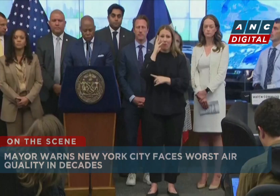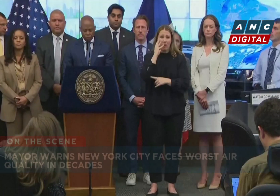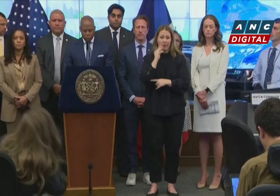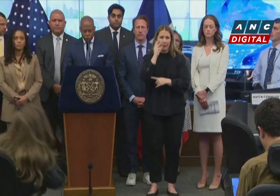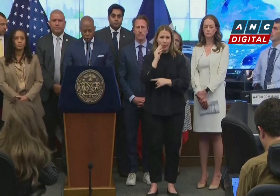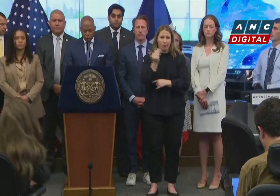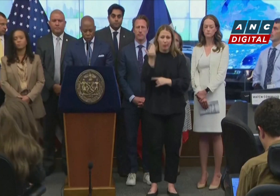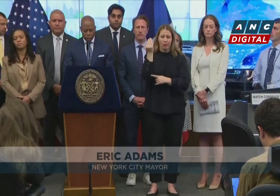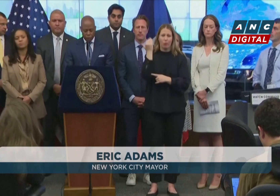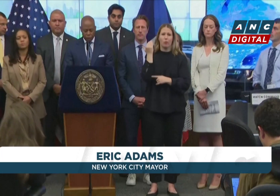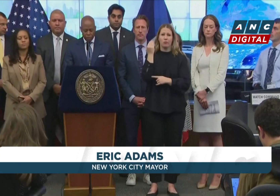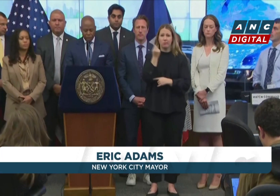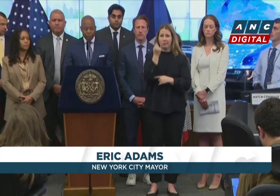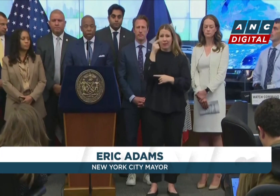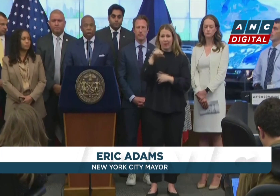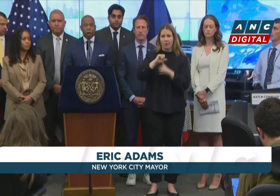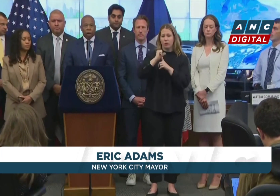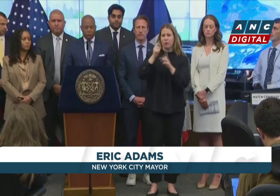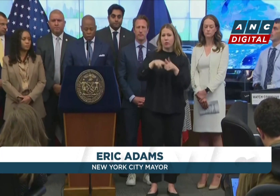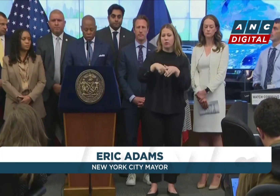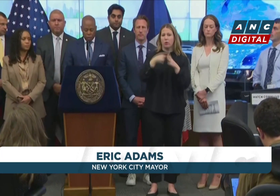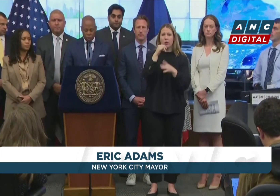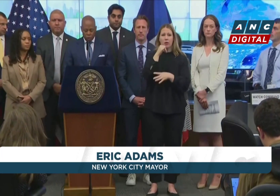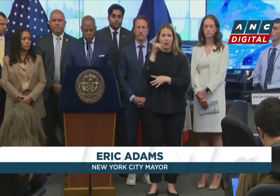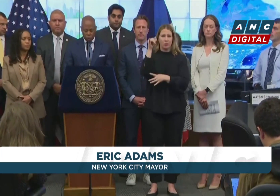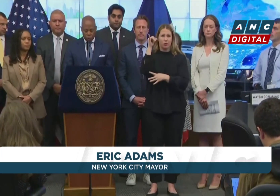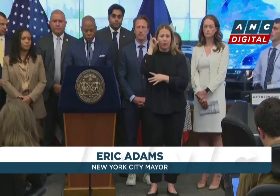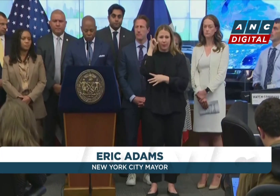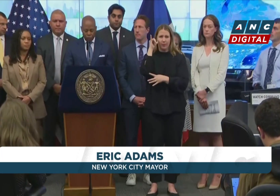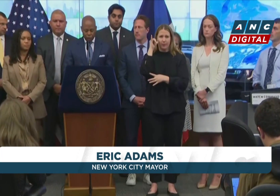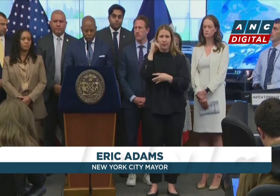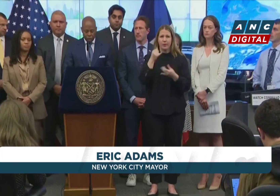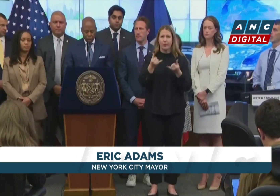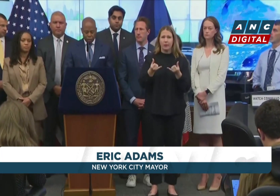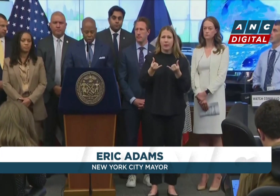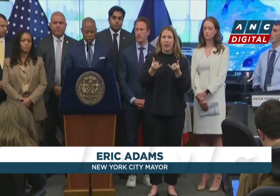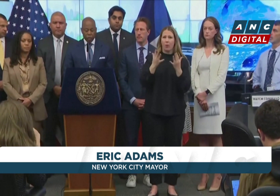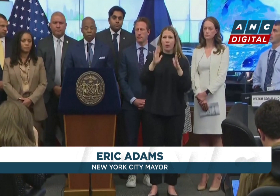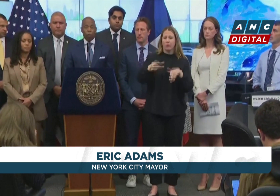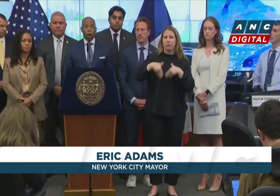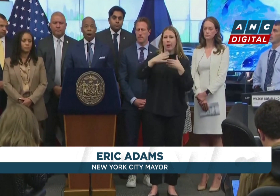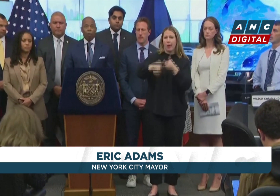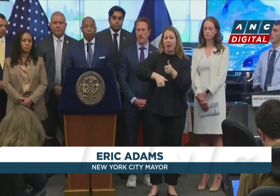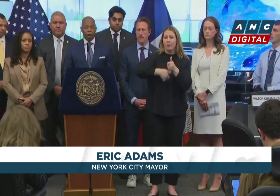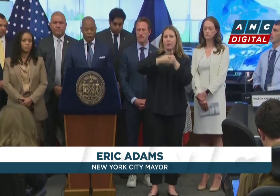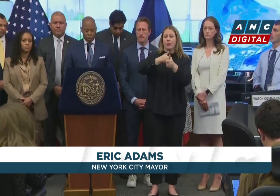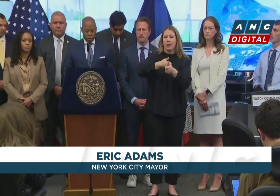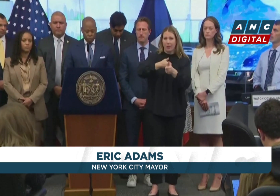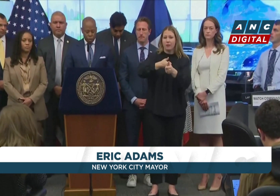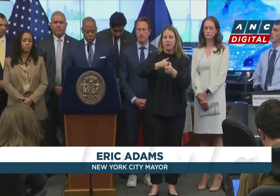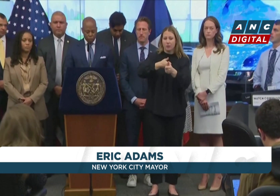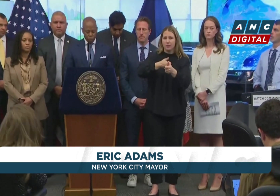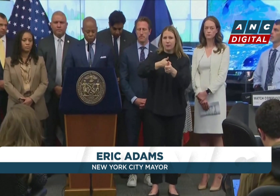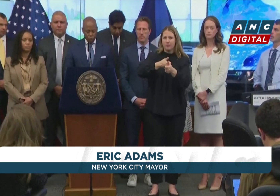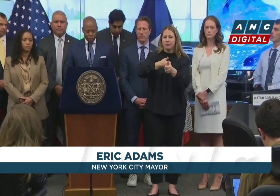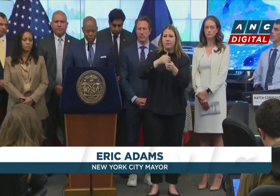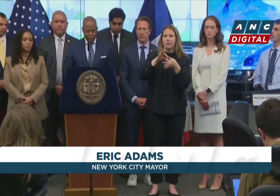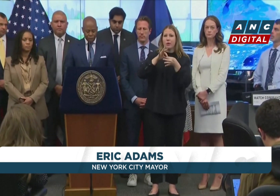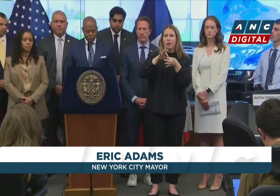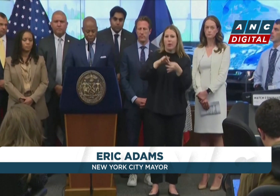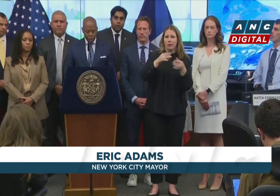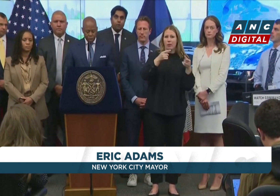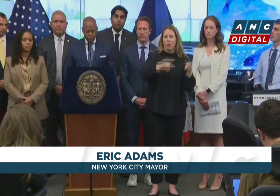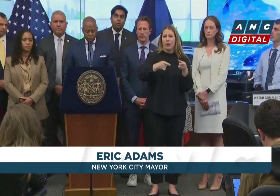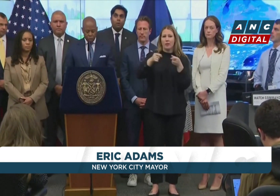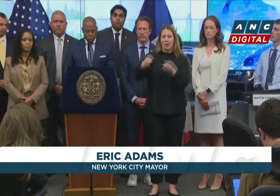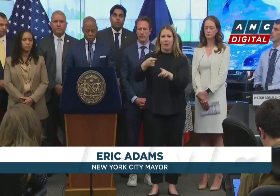I want to give New Yorkers another update on what we are facing as a result of the wildfire smoke from